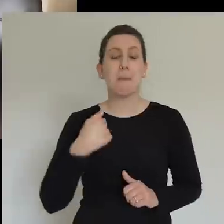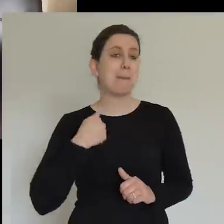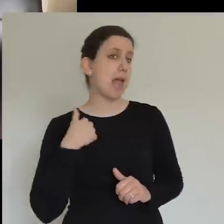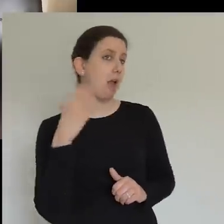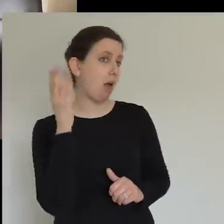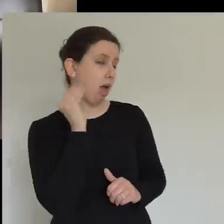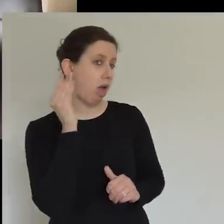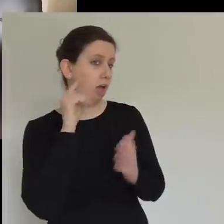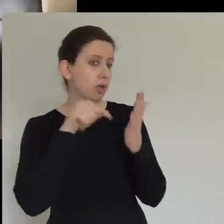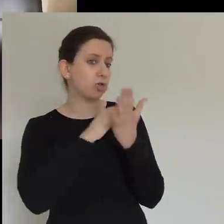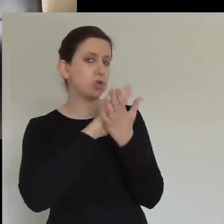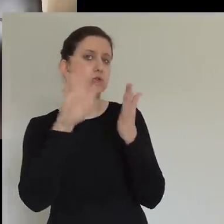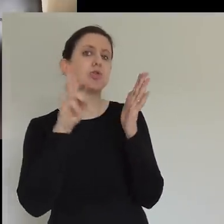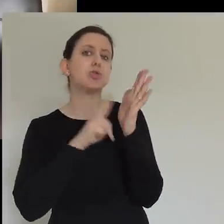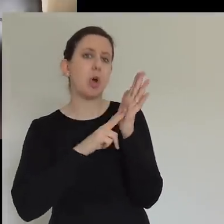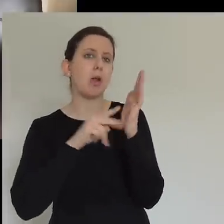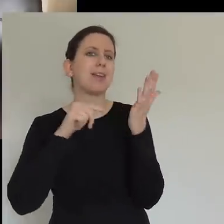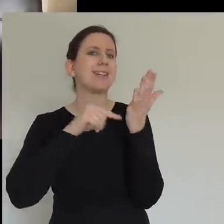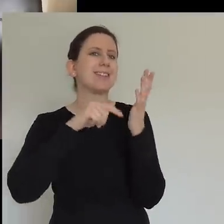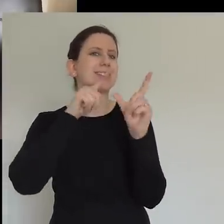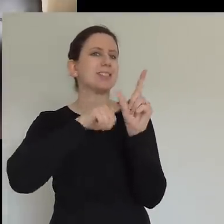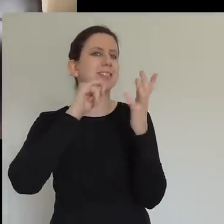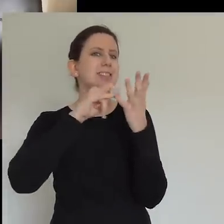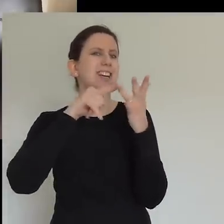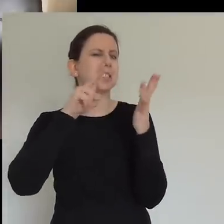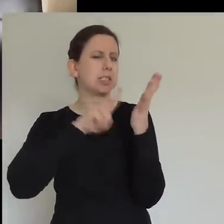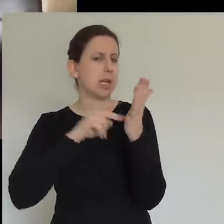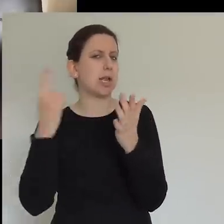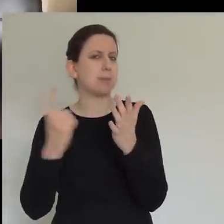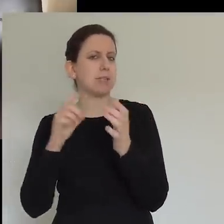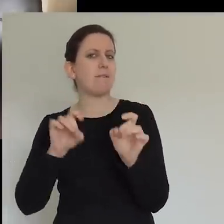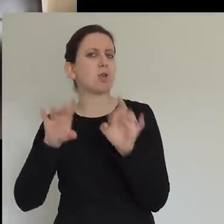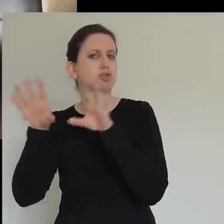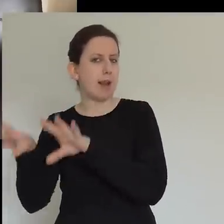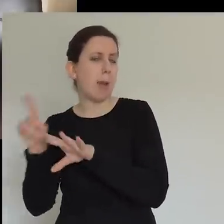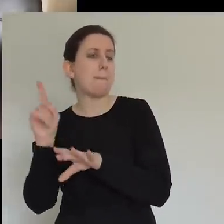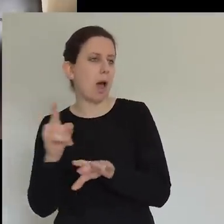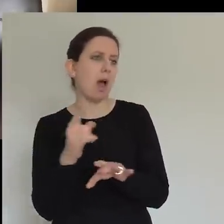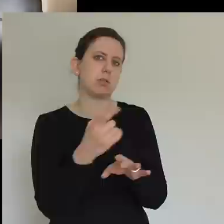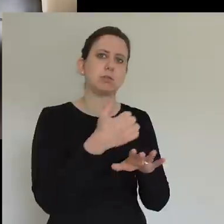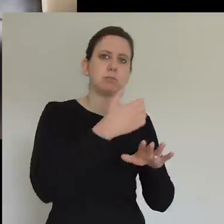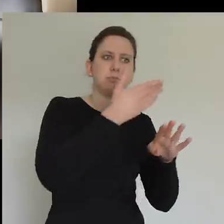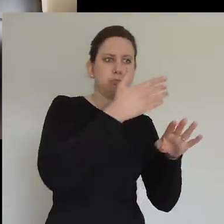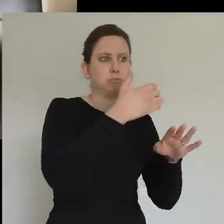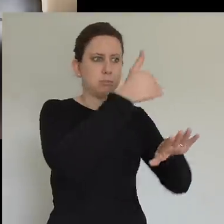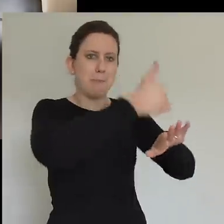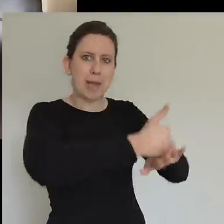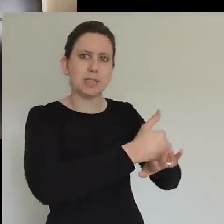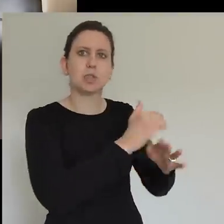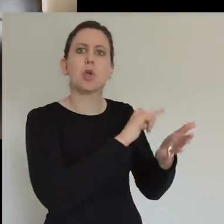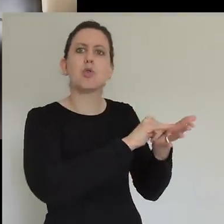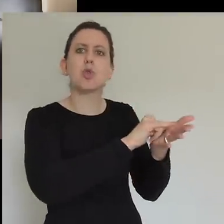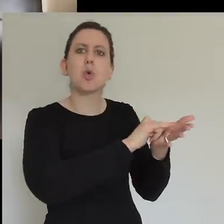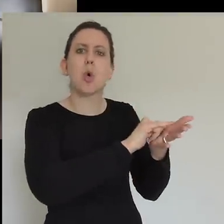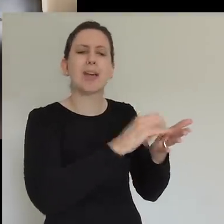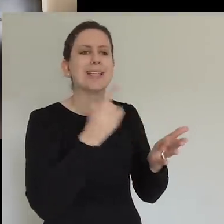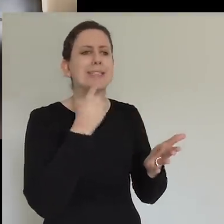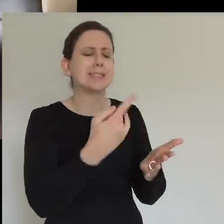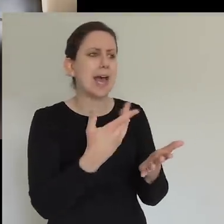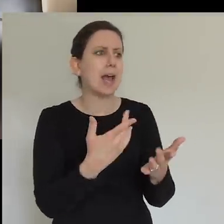based in New York. And he said, don't just surround yourself with people that agree with you. Surround yourself with those who are hungry for what you're hungry for. So I guess the challenge